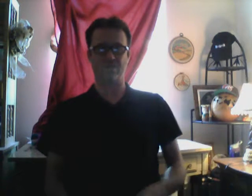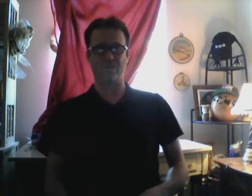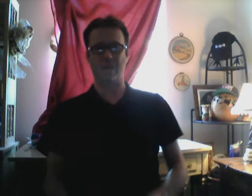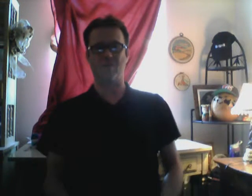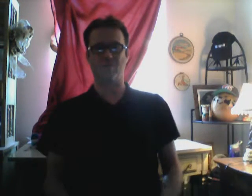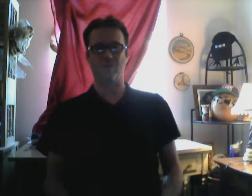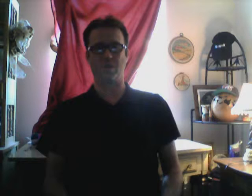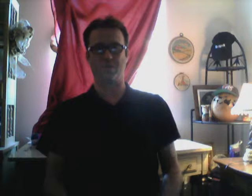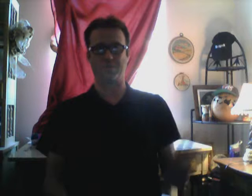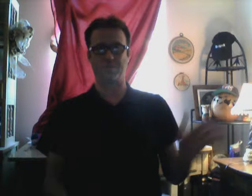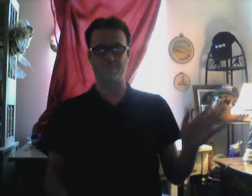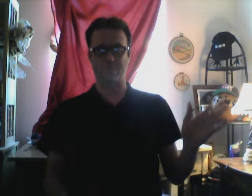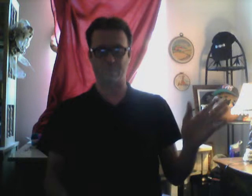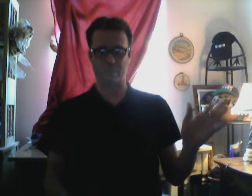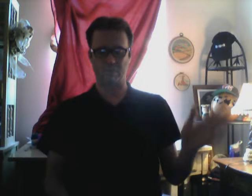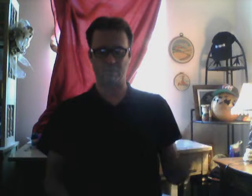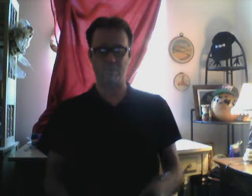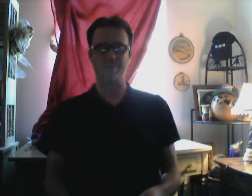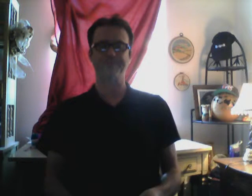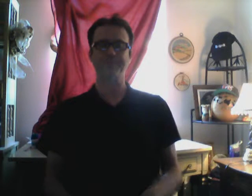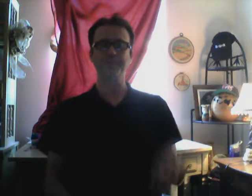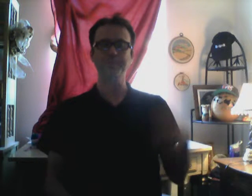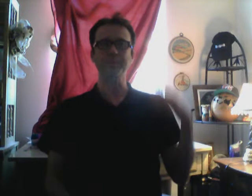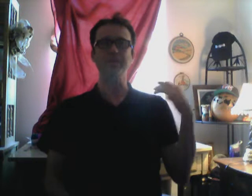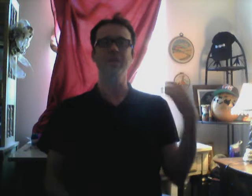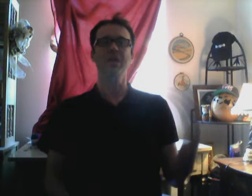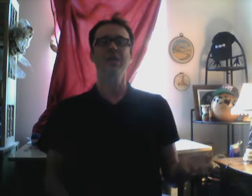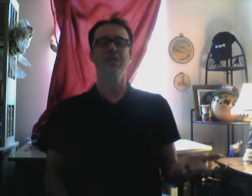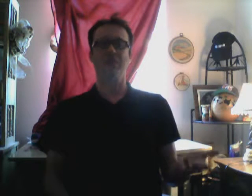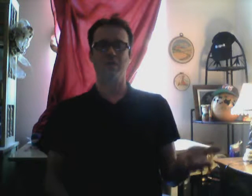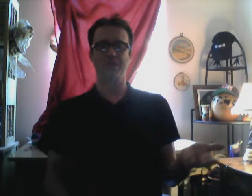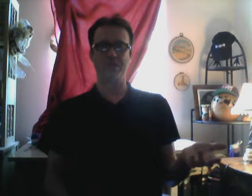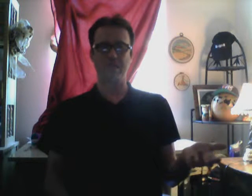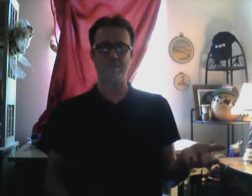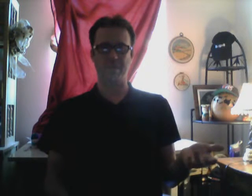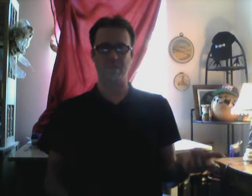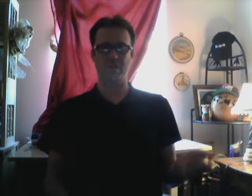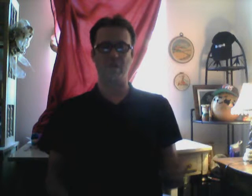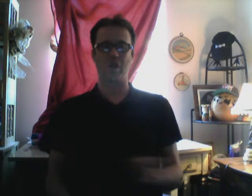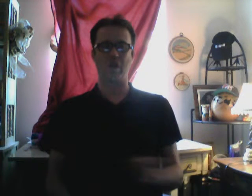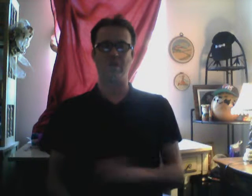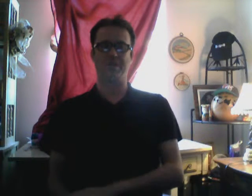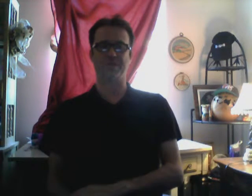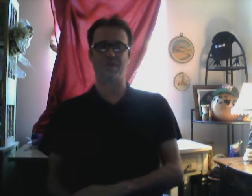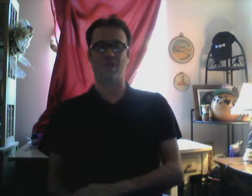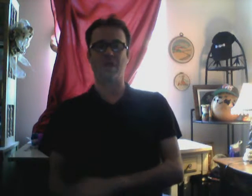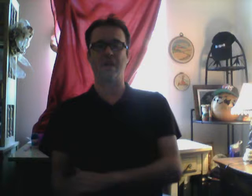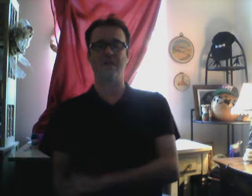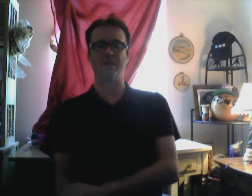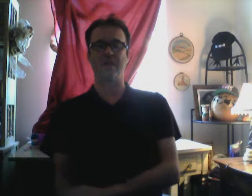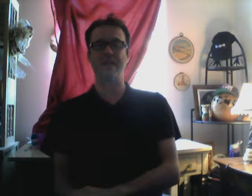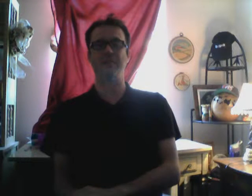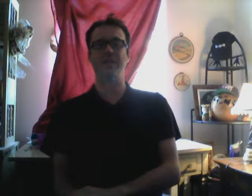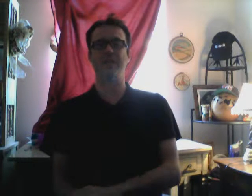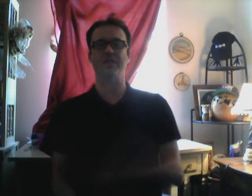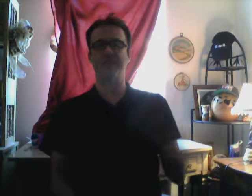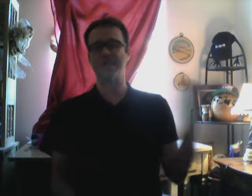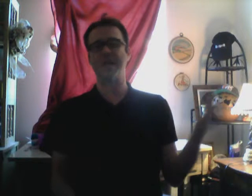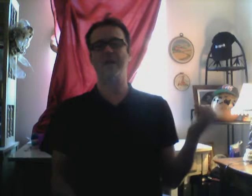shit. Not real super special. They really are. So it's set up in this gauntlet slaughterhouse. Let it be stabbed